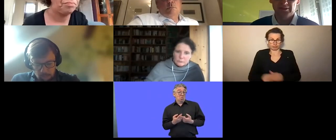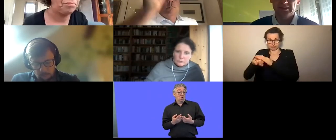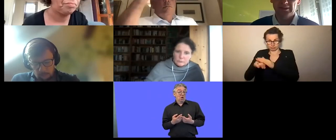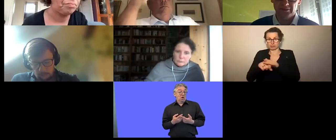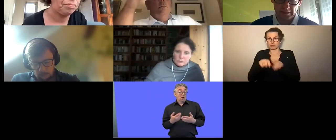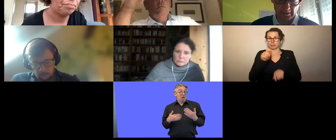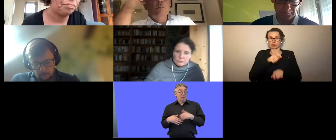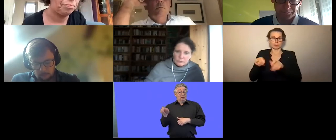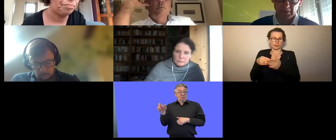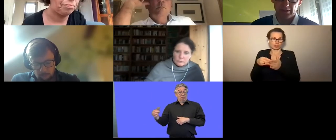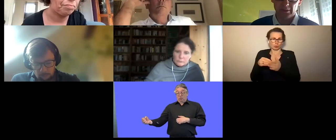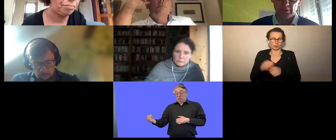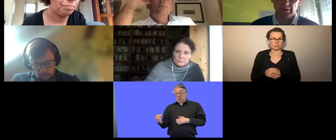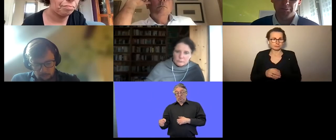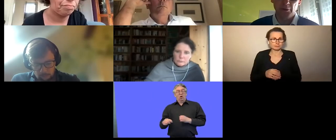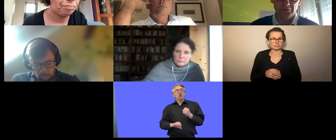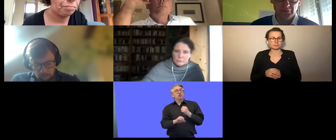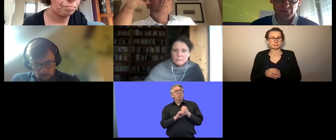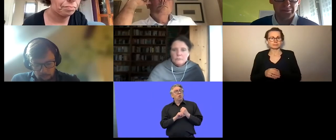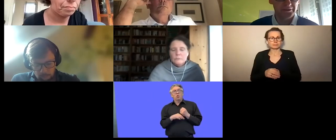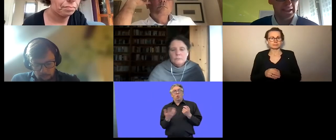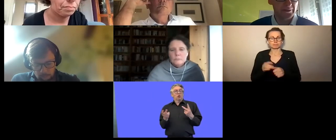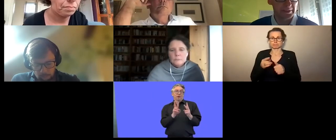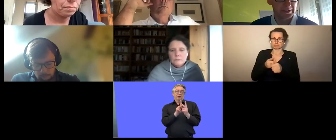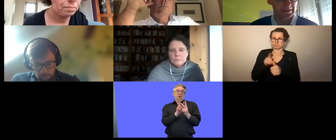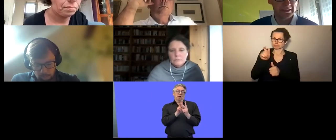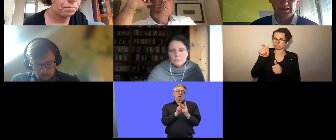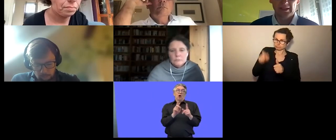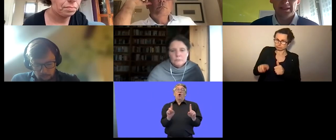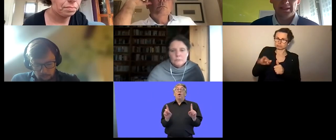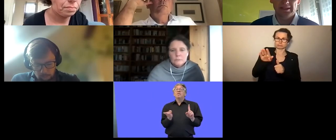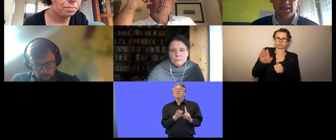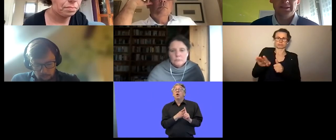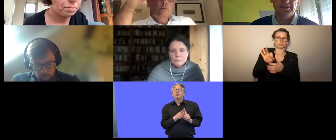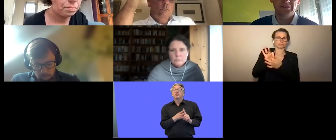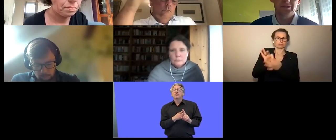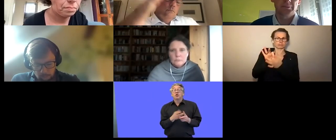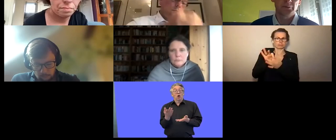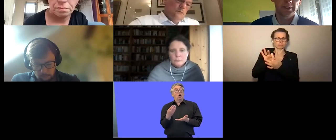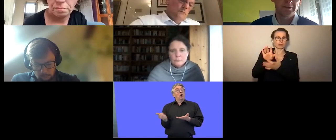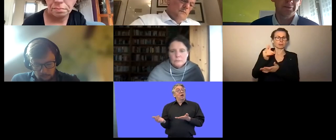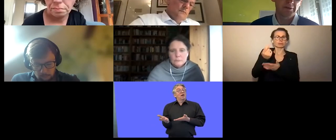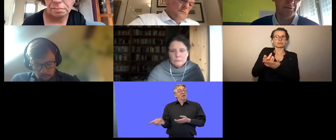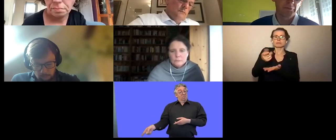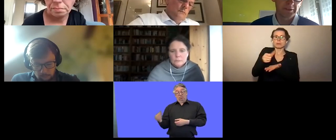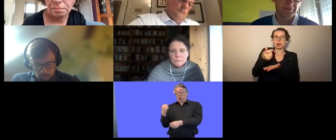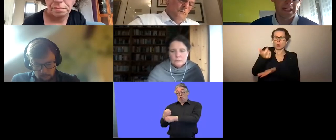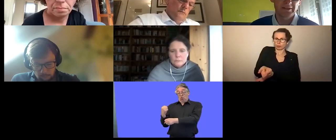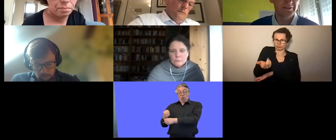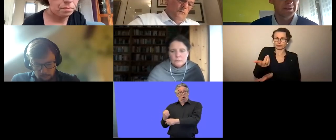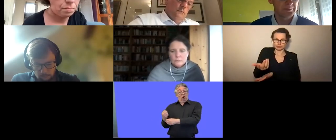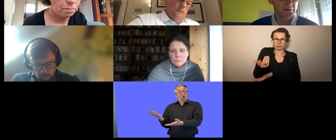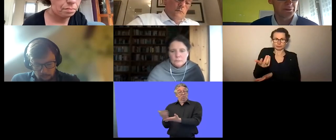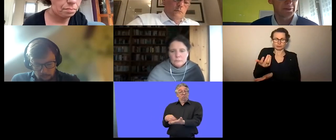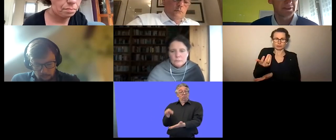place it is um a percentage of the salary uh and it is between uh 45